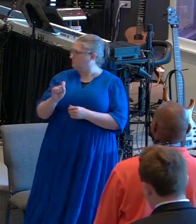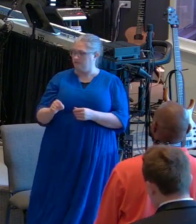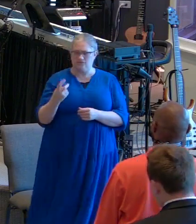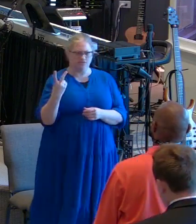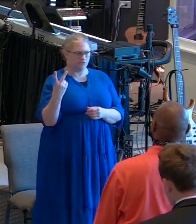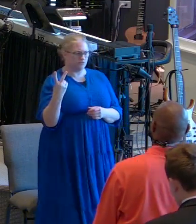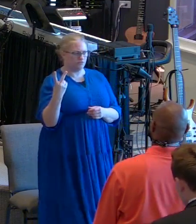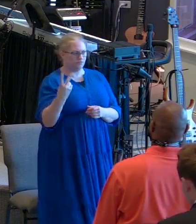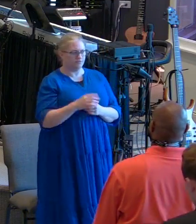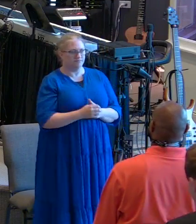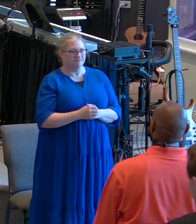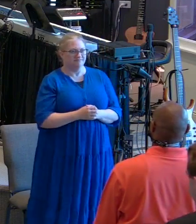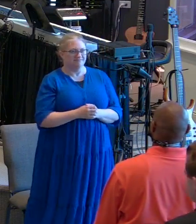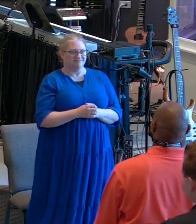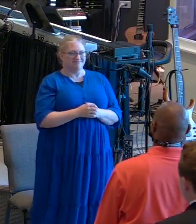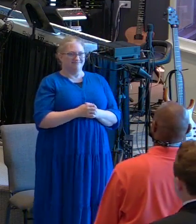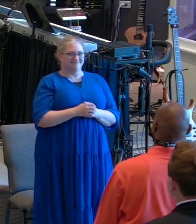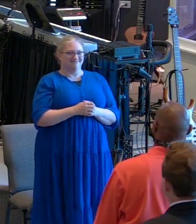Verse 2.